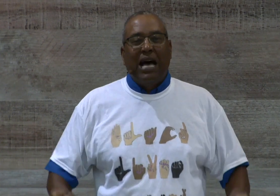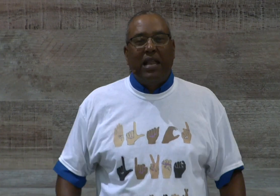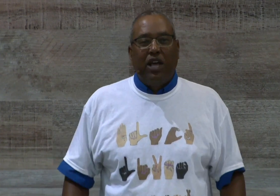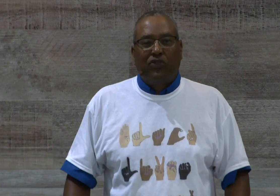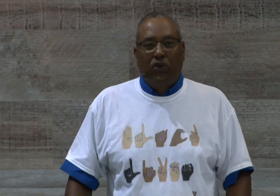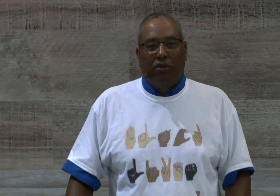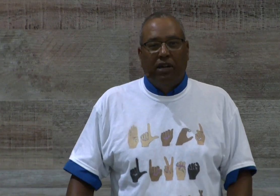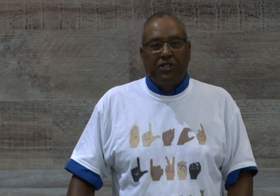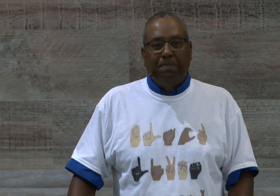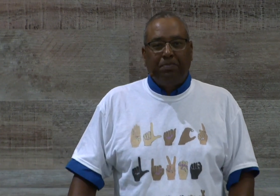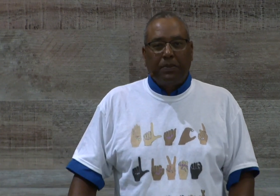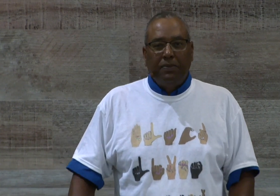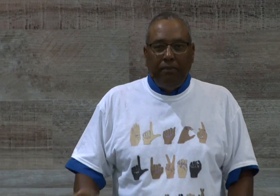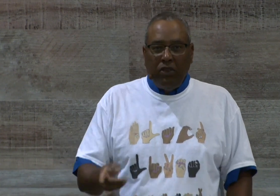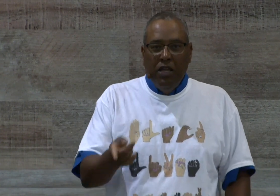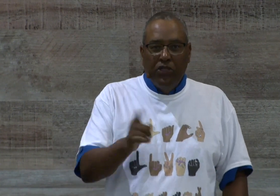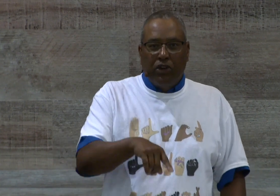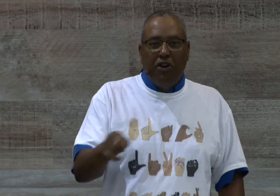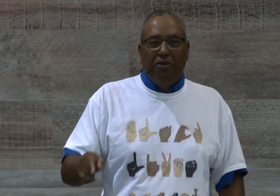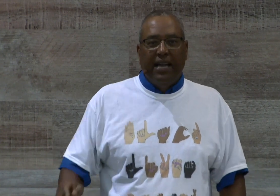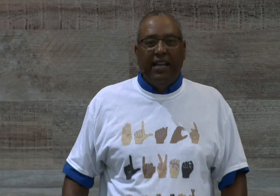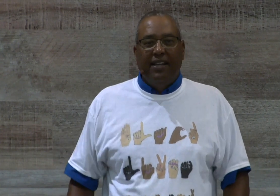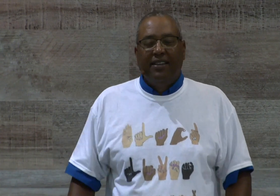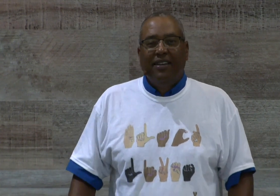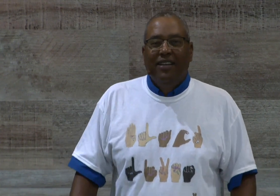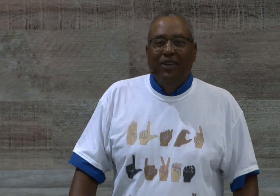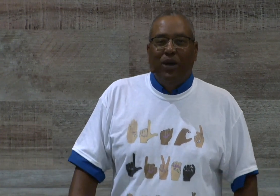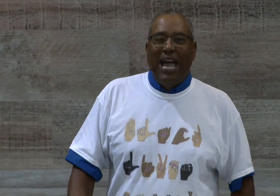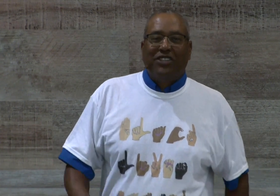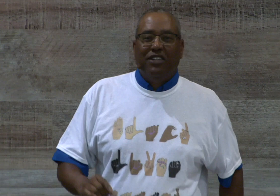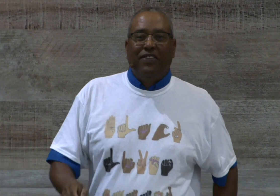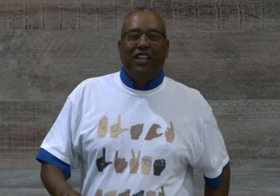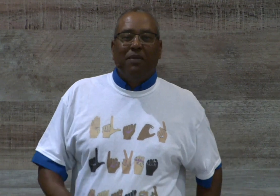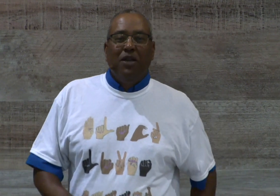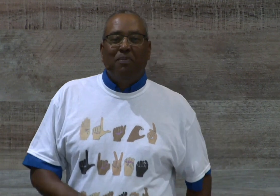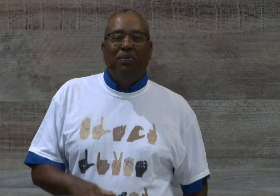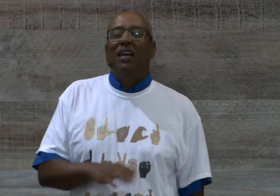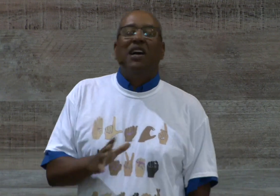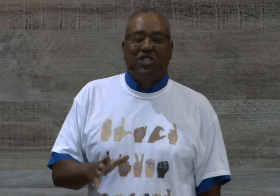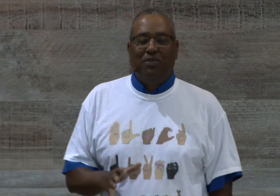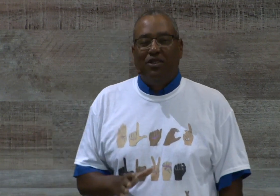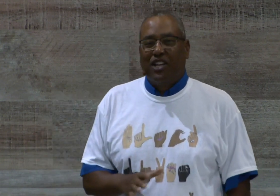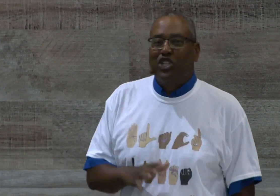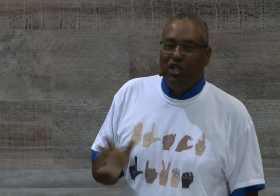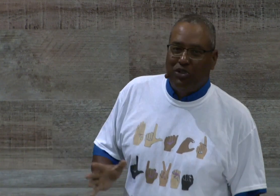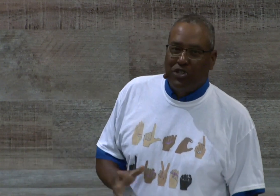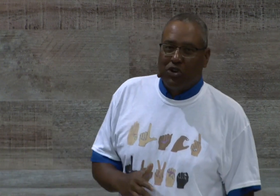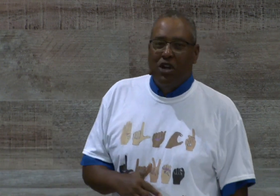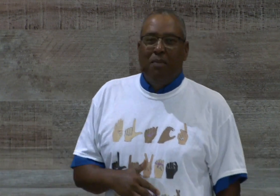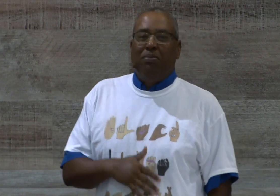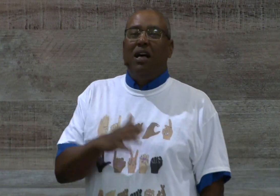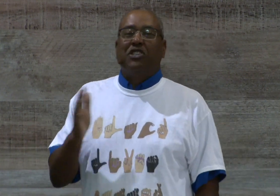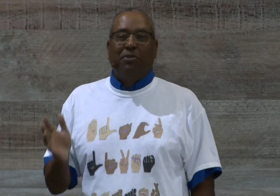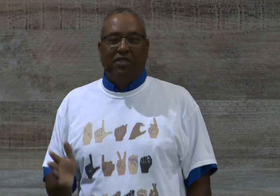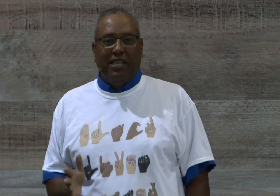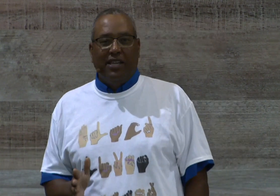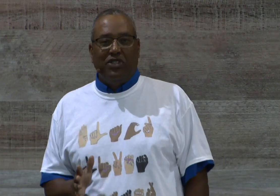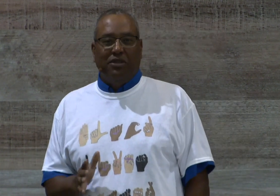has for us. The carnal mind has to develop plausible excuses or plausible things to